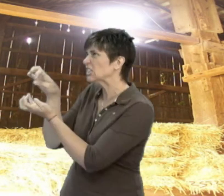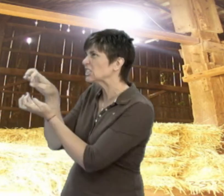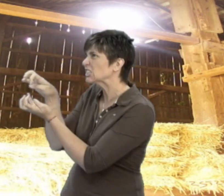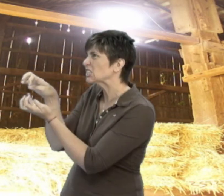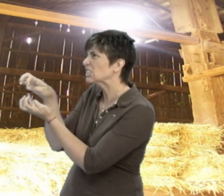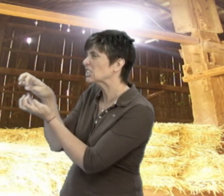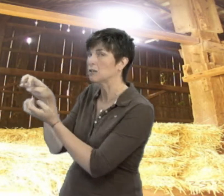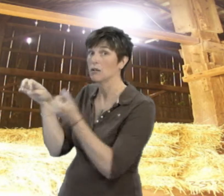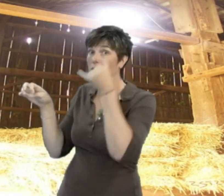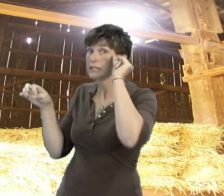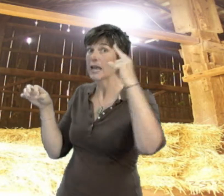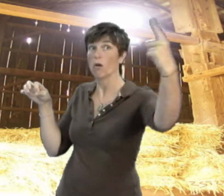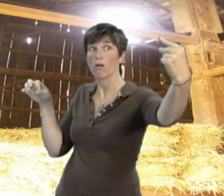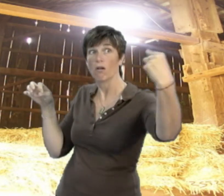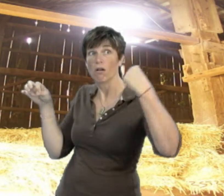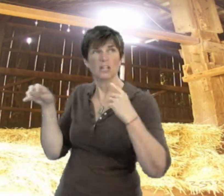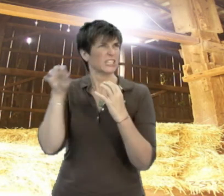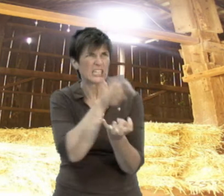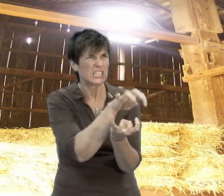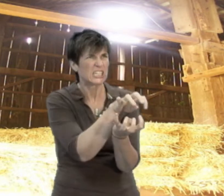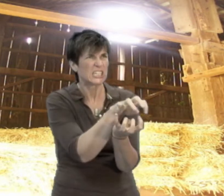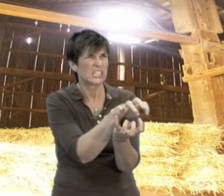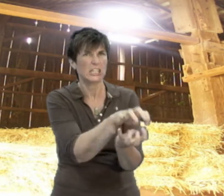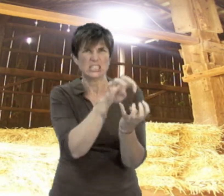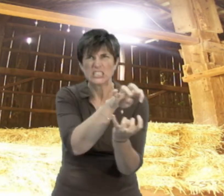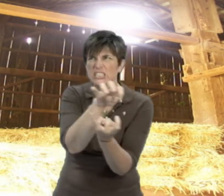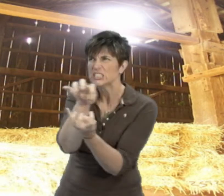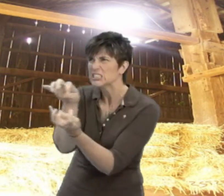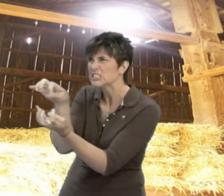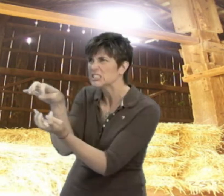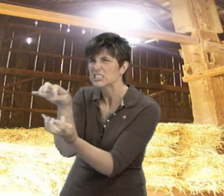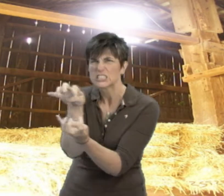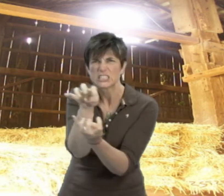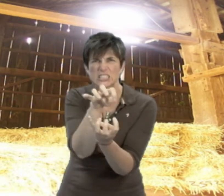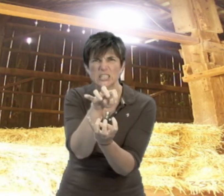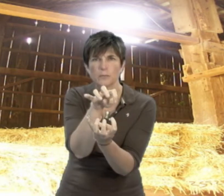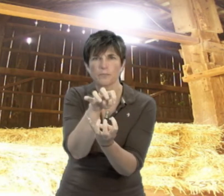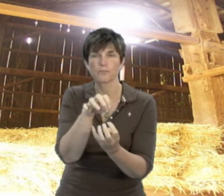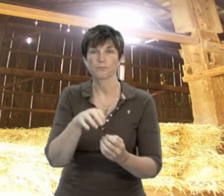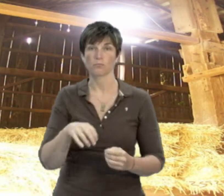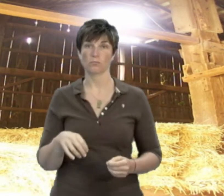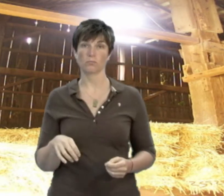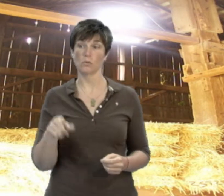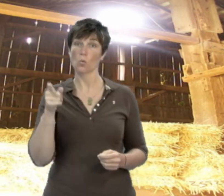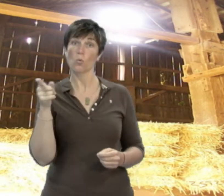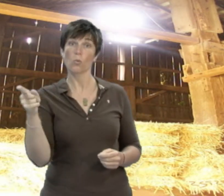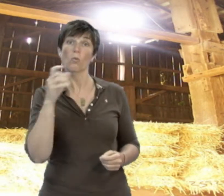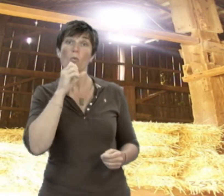The dog would not let them come anywhere near the hay. He continued to snarl and snarl.